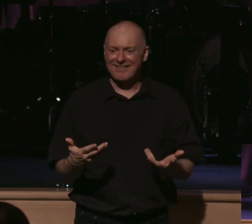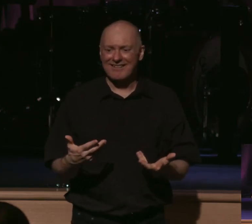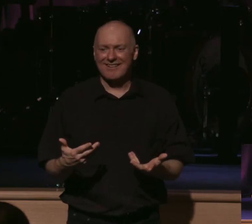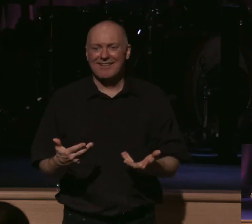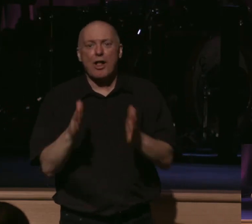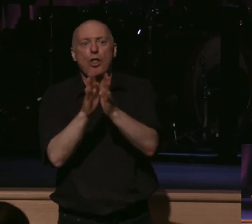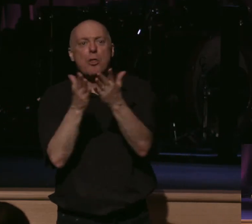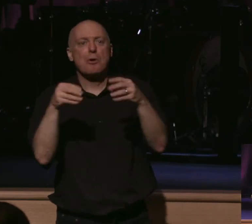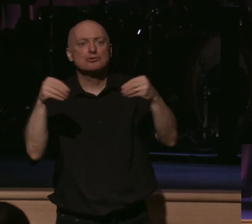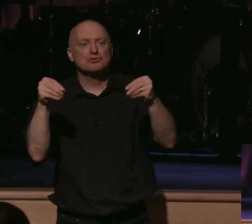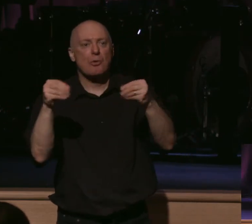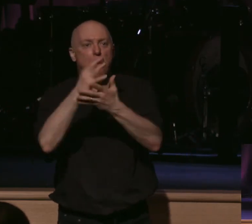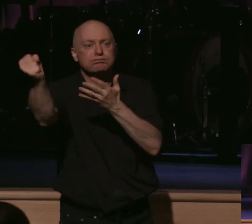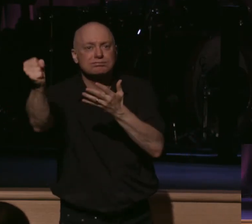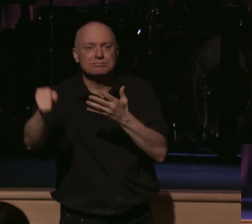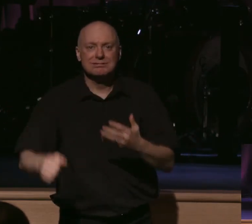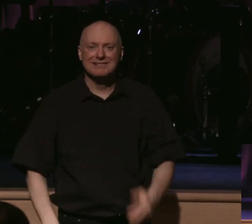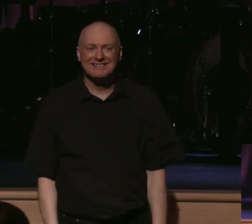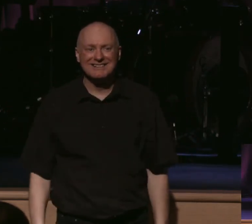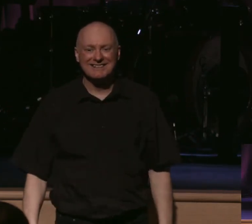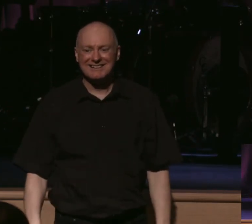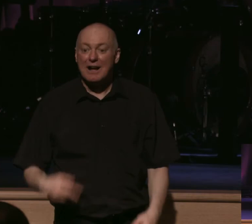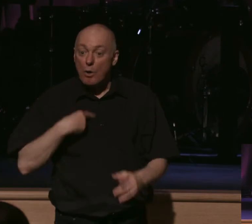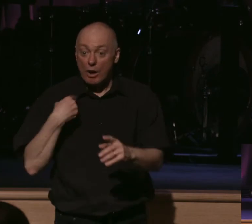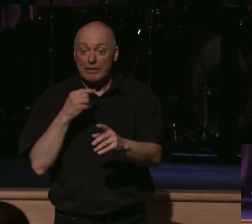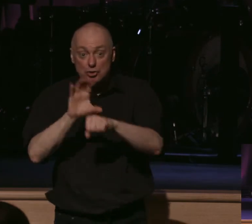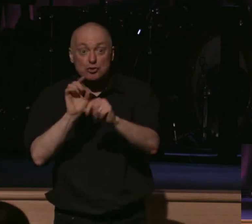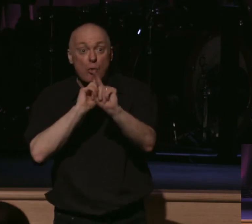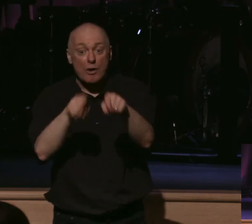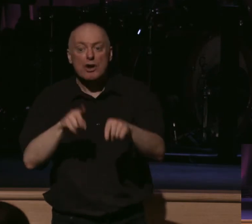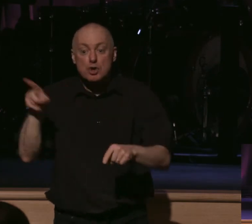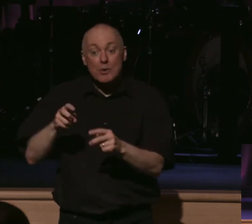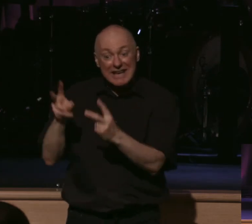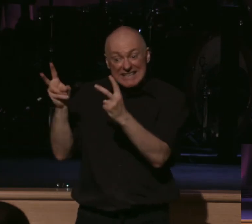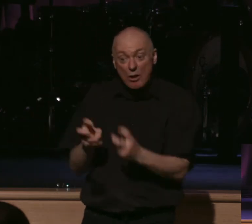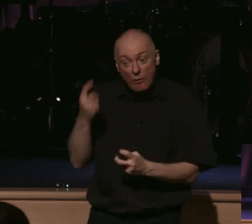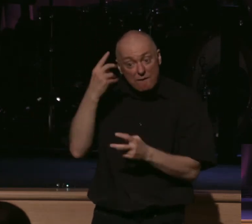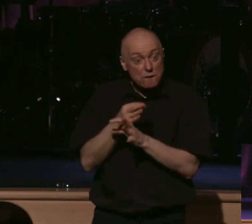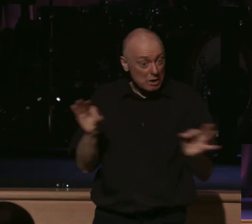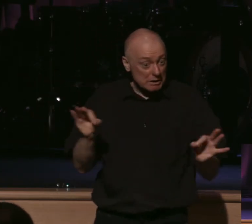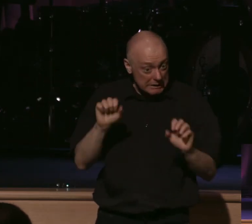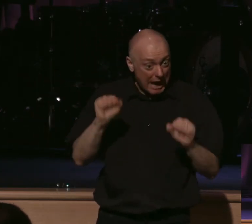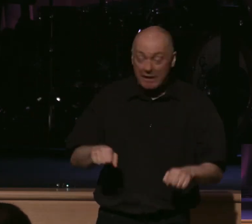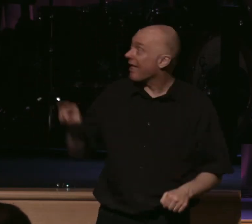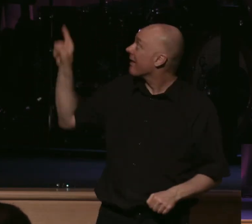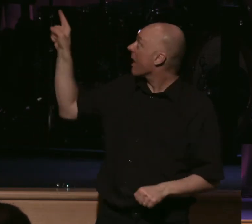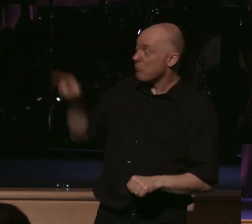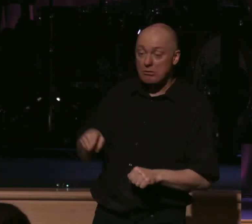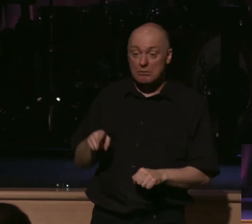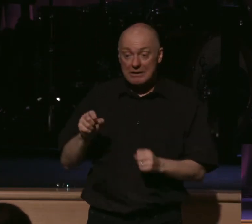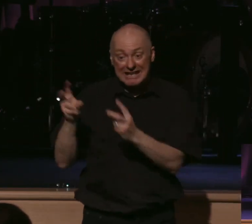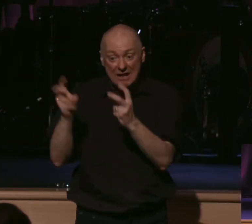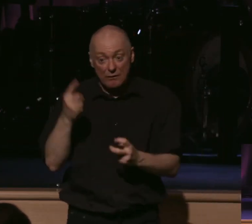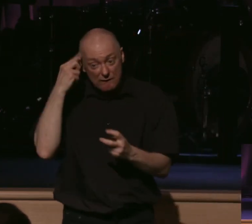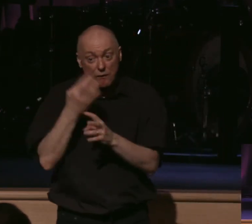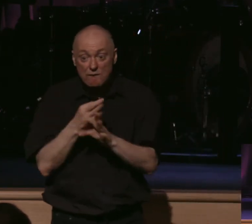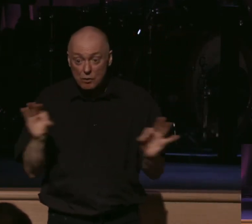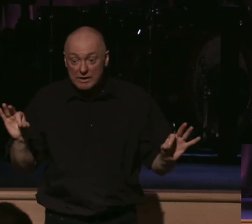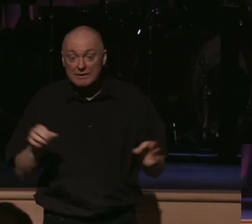I didn't even give them any really warning, but you can get, you can download this in Desiring God for free, for free, I forgot about that, you're the first service to hear